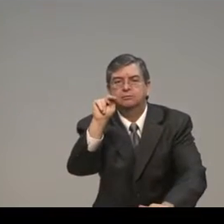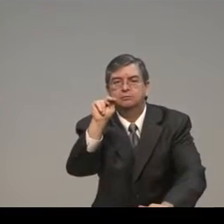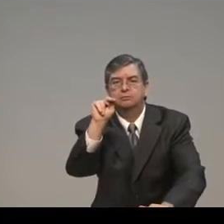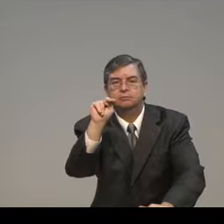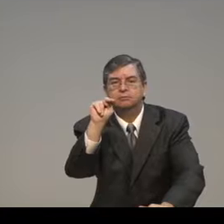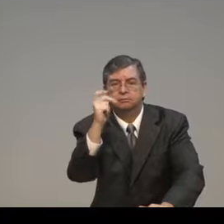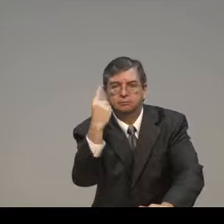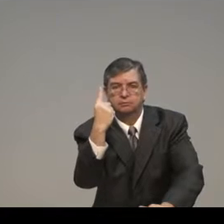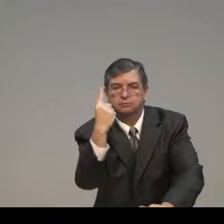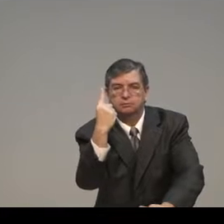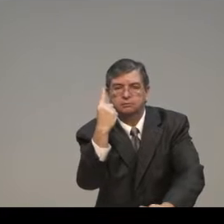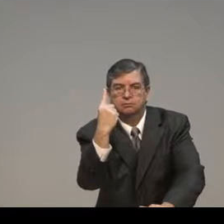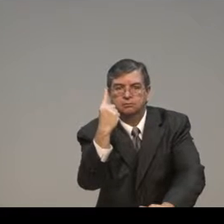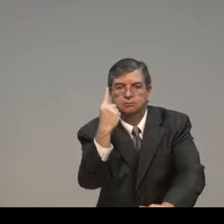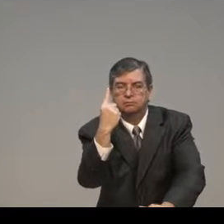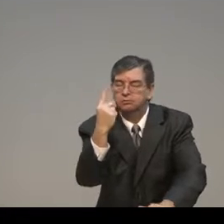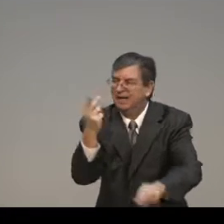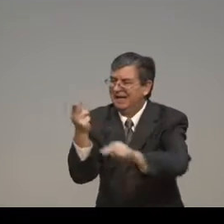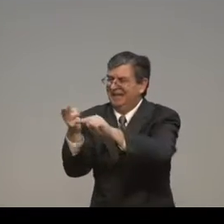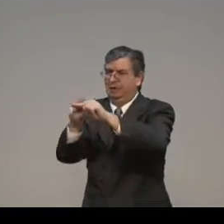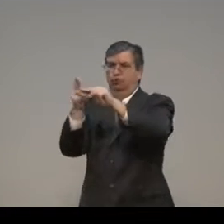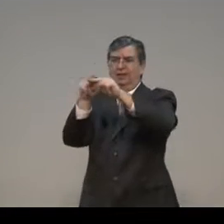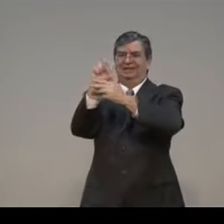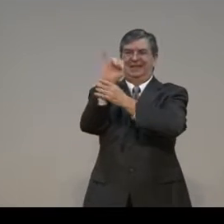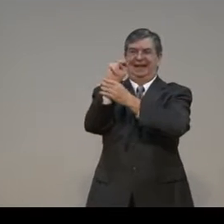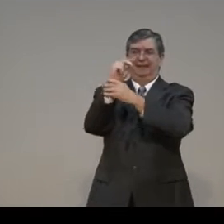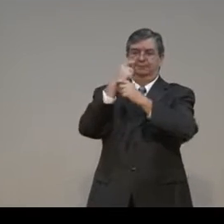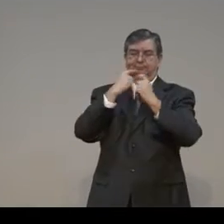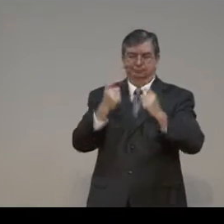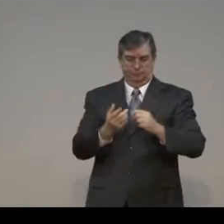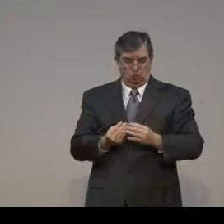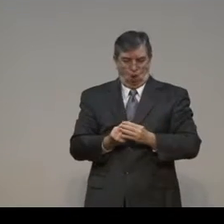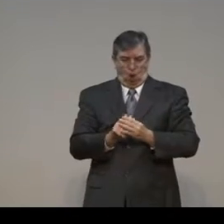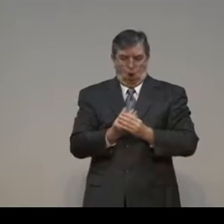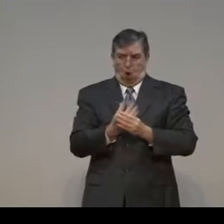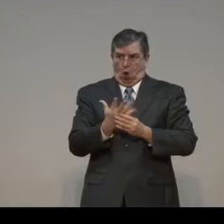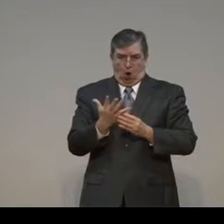And people's sin grew.